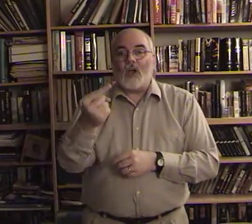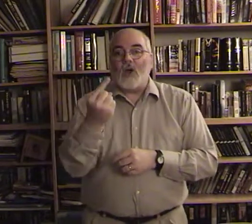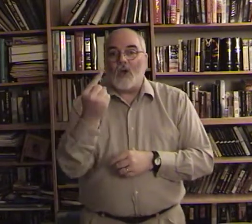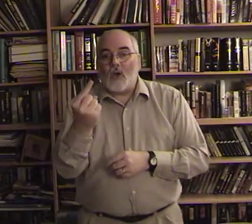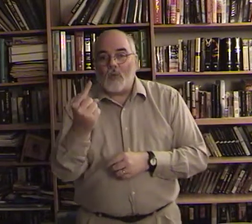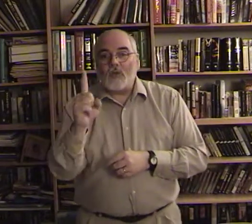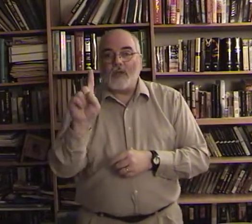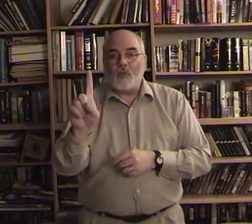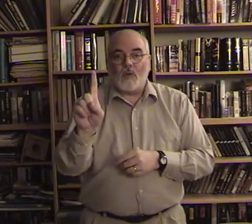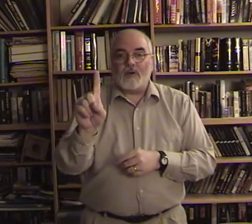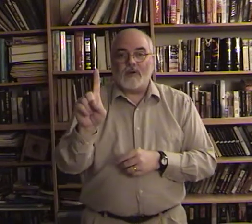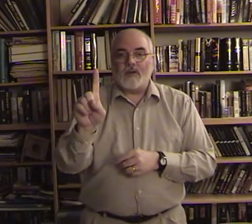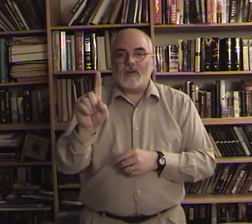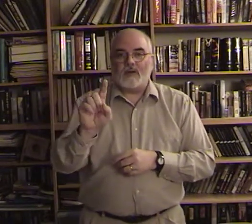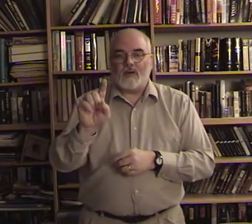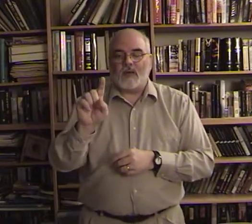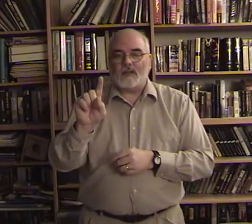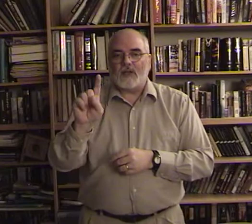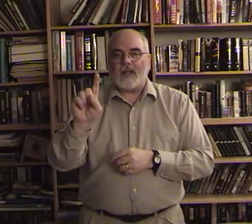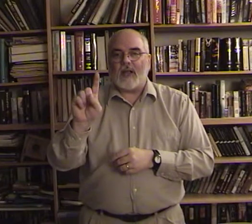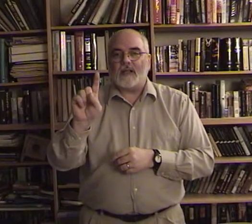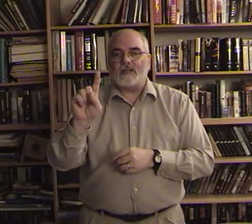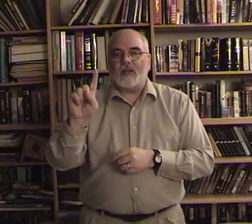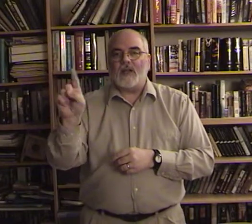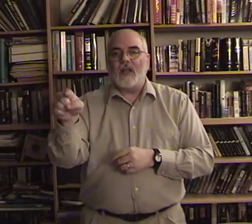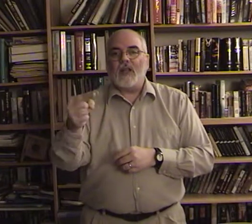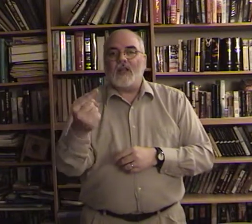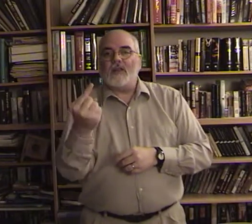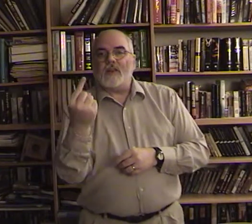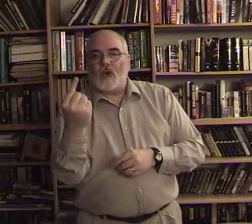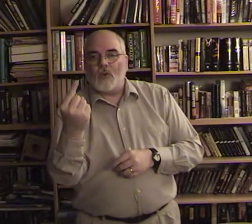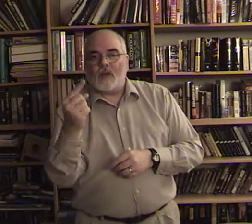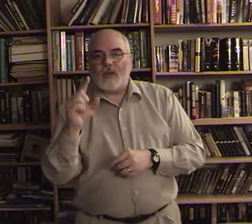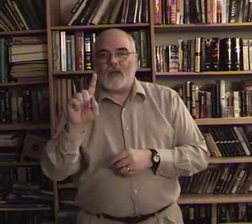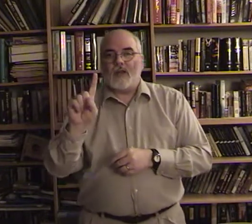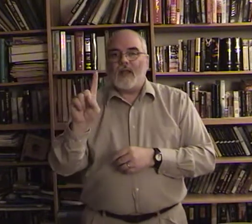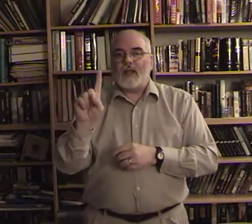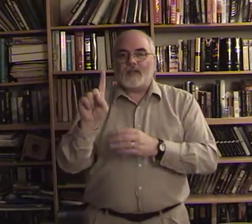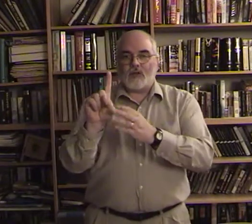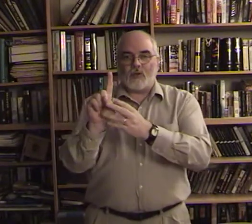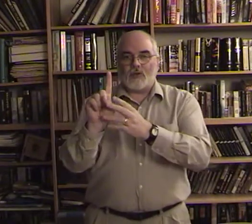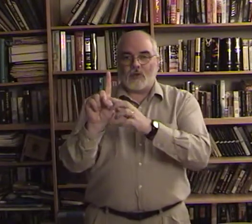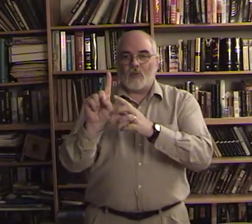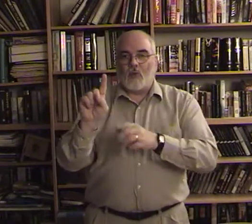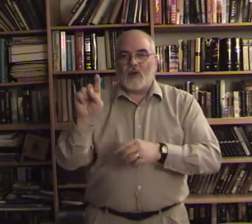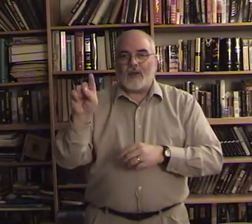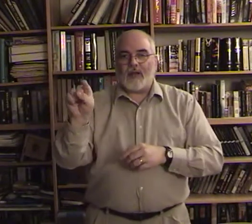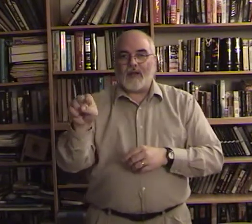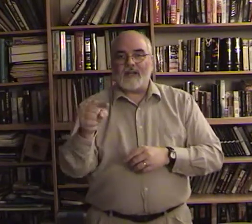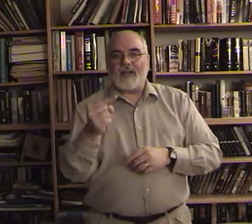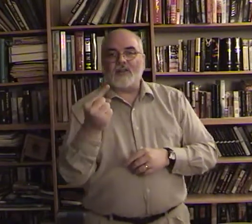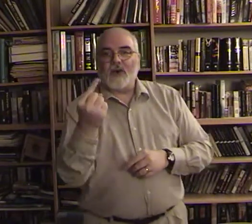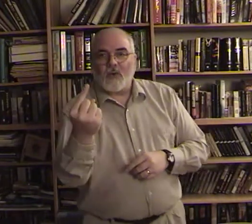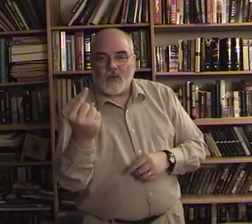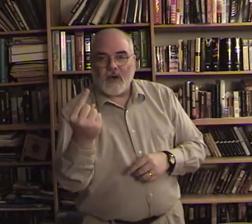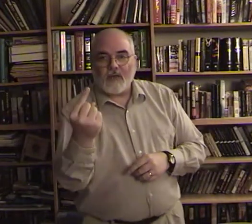only one all right let's look at that how that's done the only start with just one and then kind of turn it around